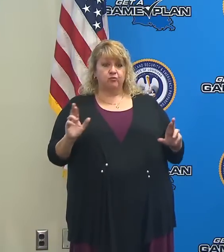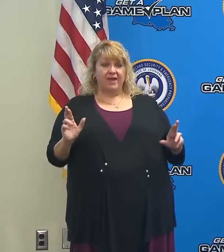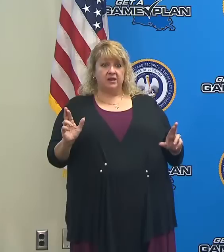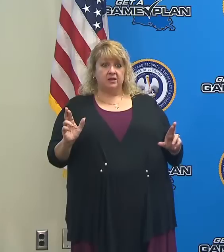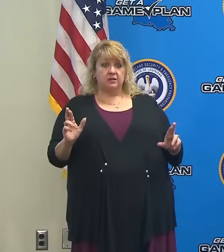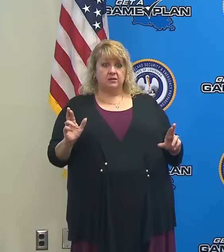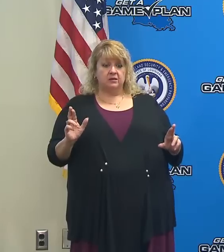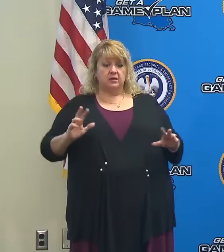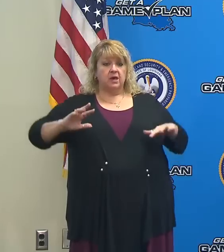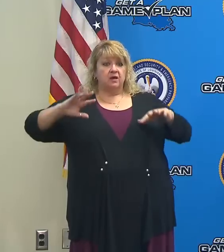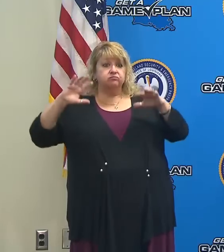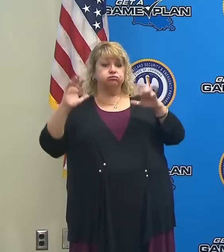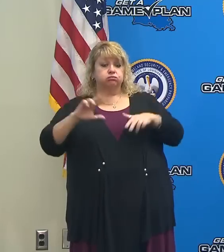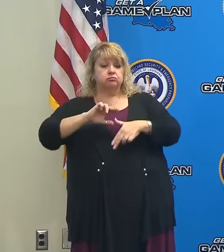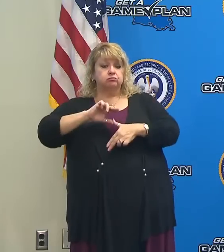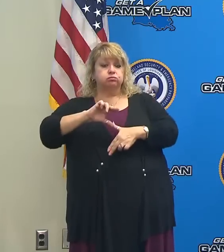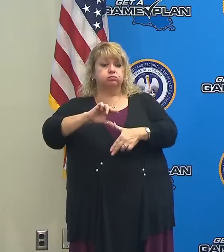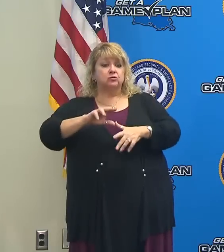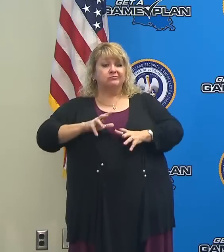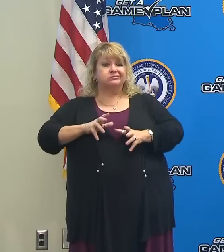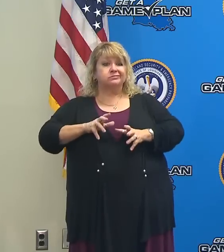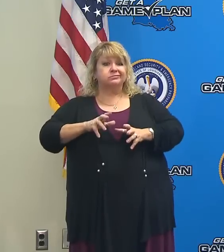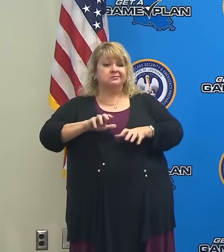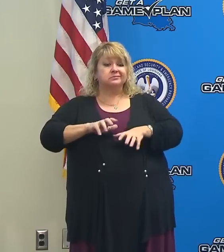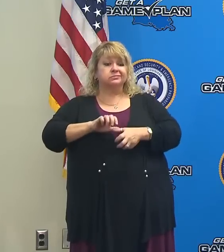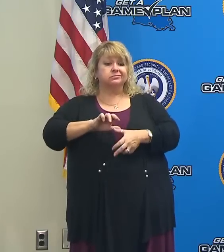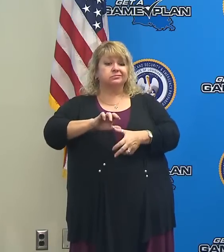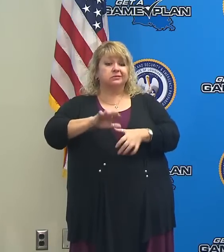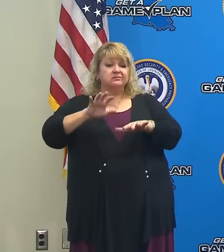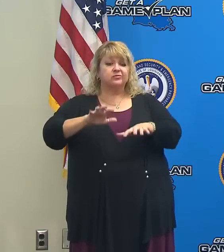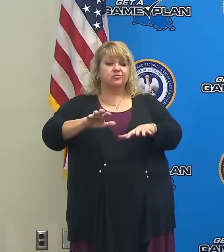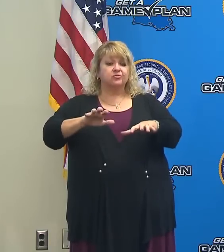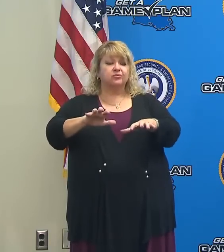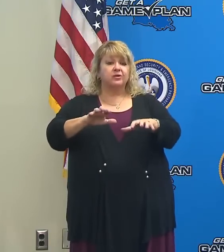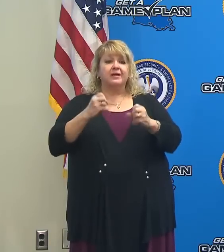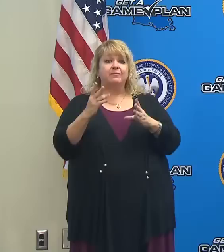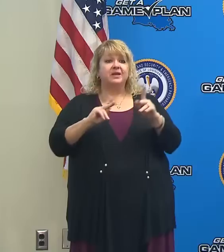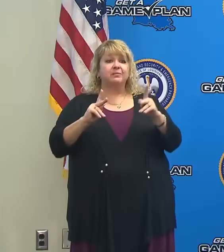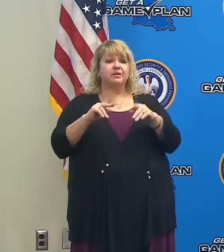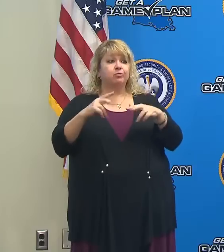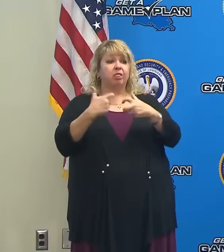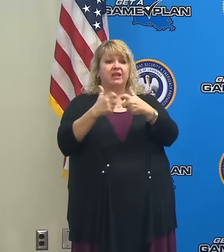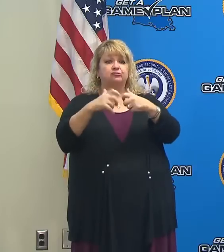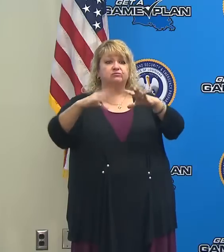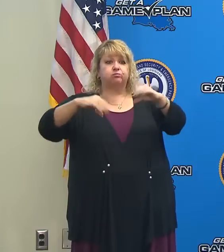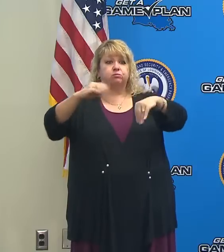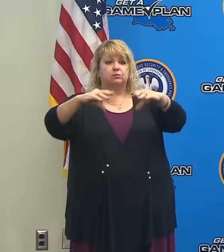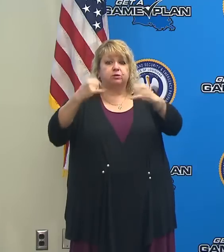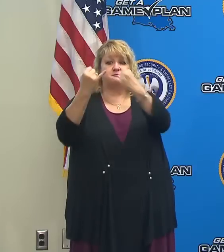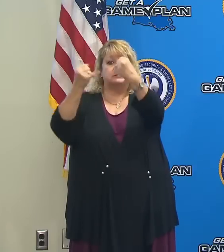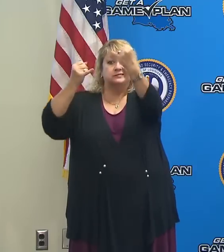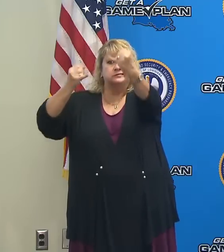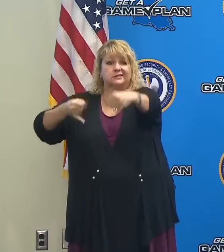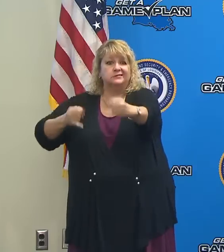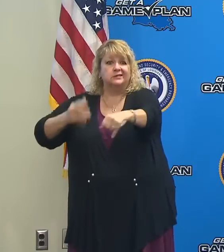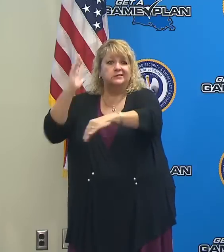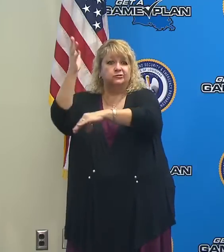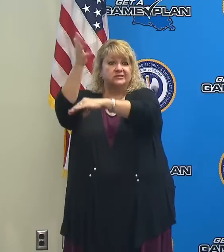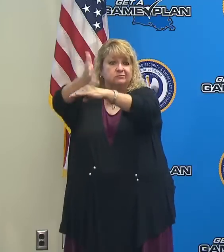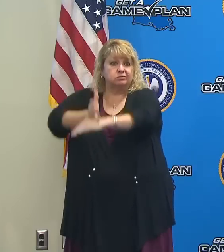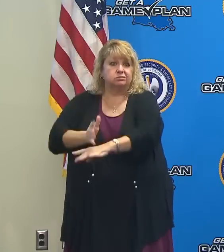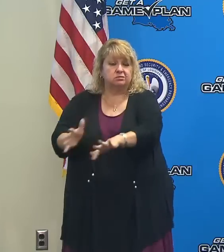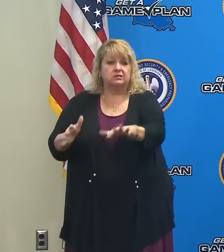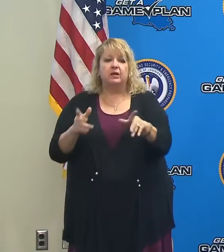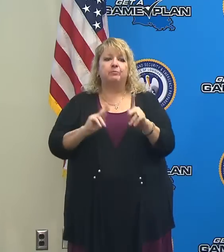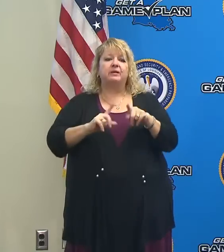if the past is any indication at least where many Louisianas will be without power. Many of those will rely on